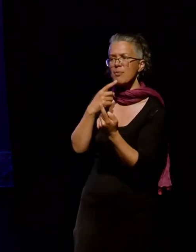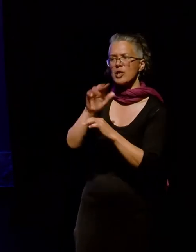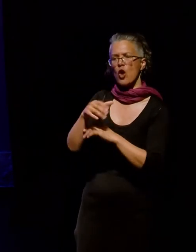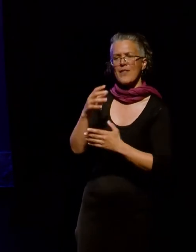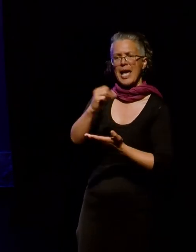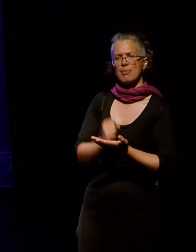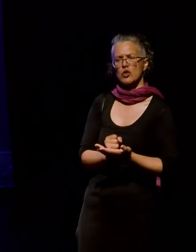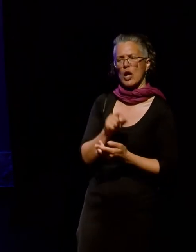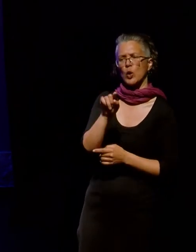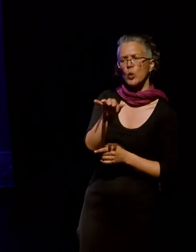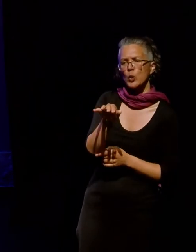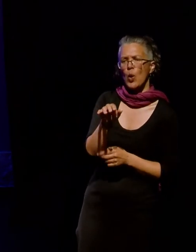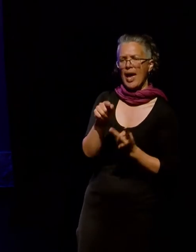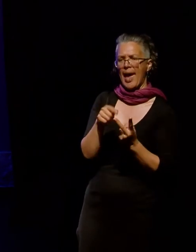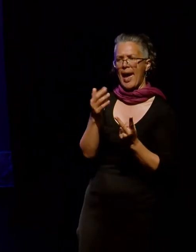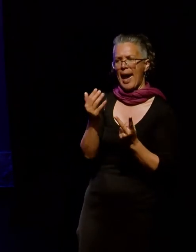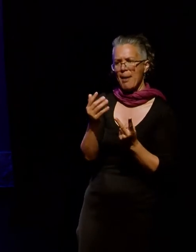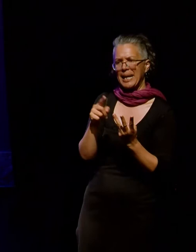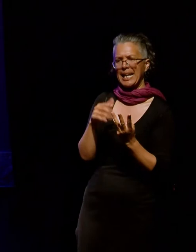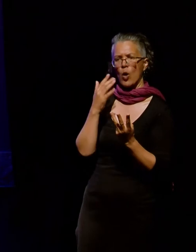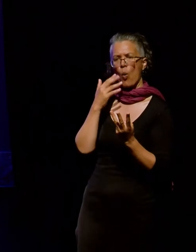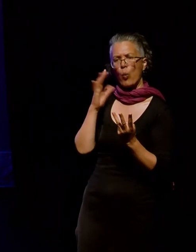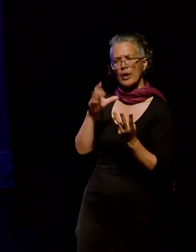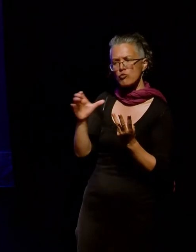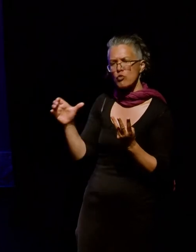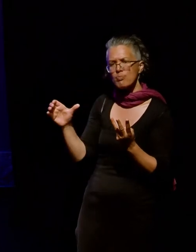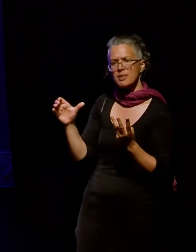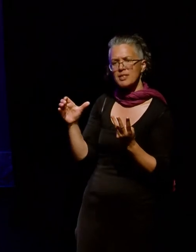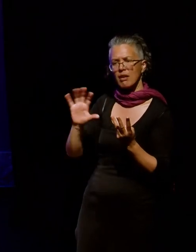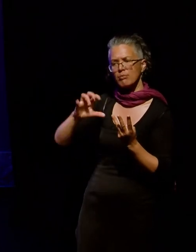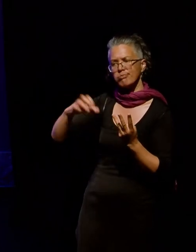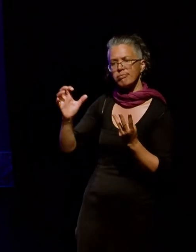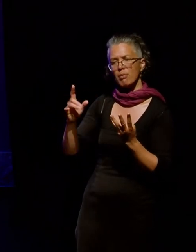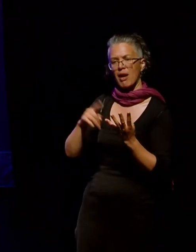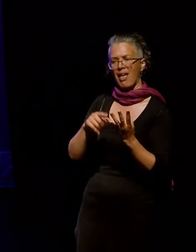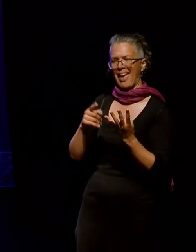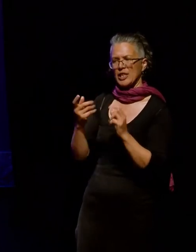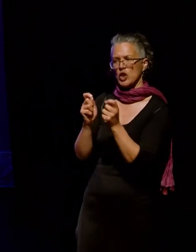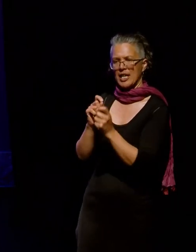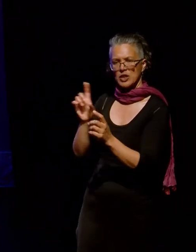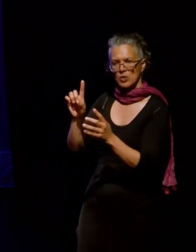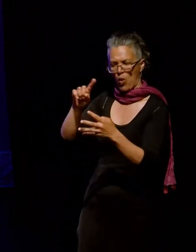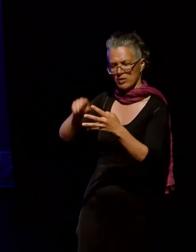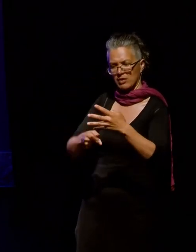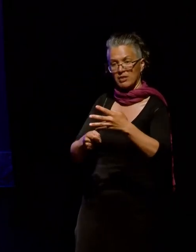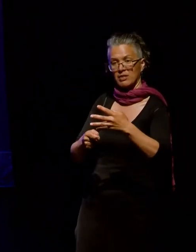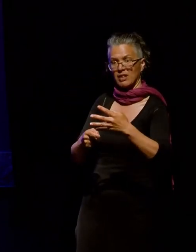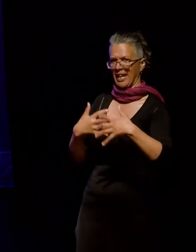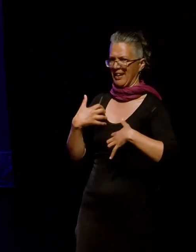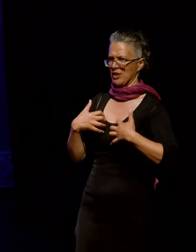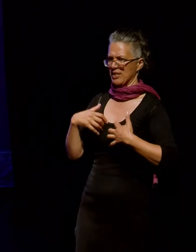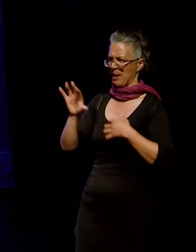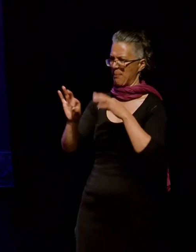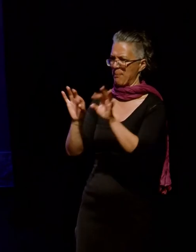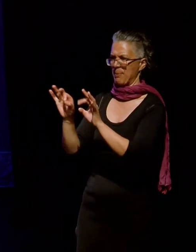how many there were, when the groups were created and if changes were made. From this data, some really intriguing things appeared, such as